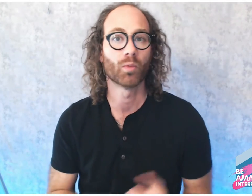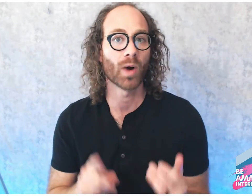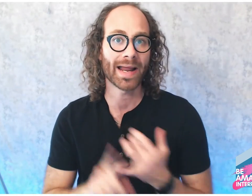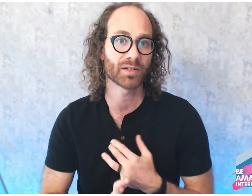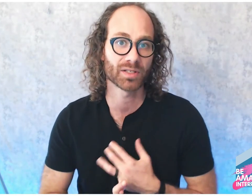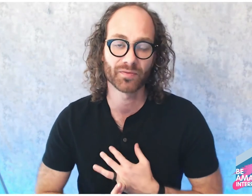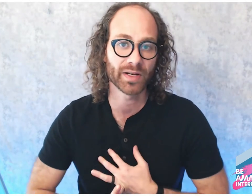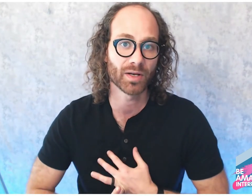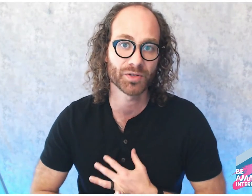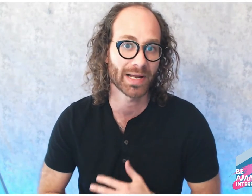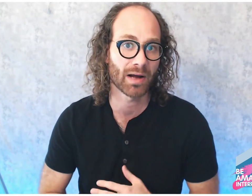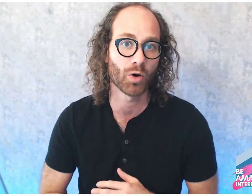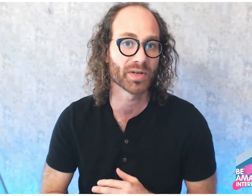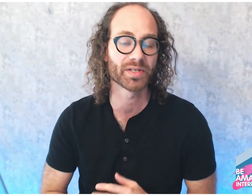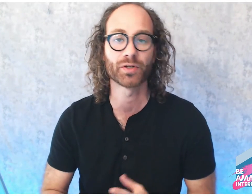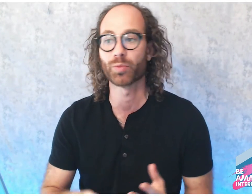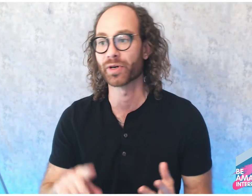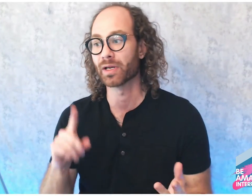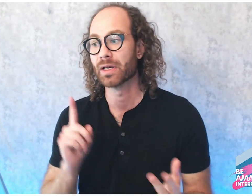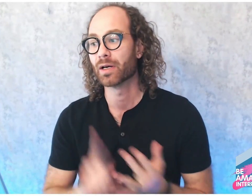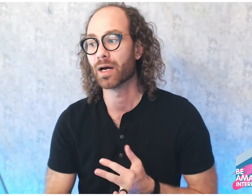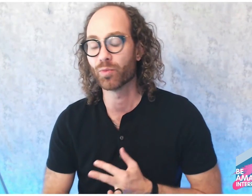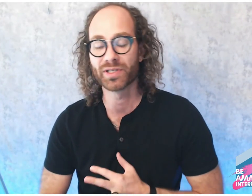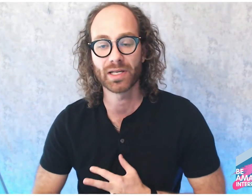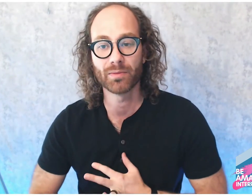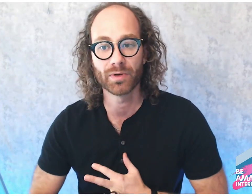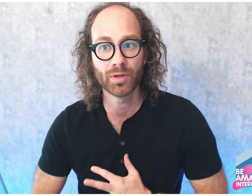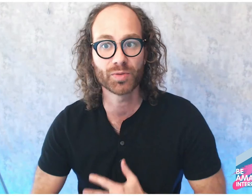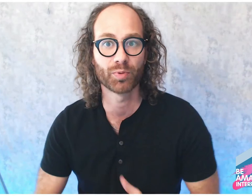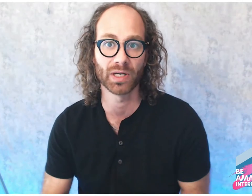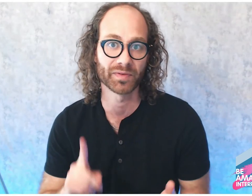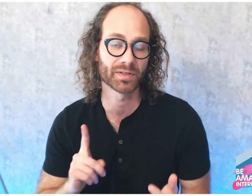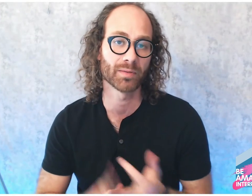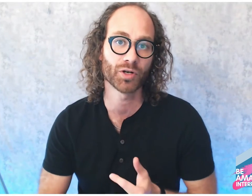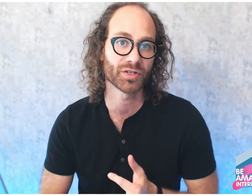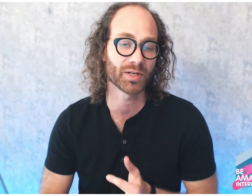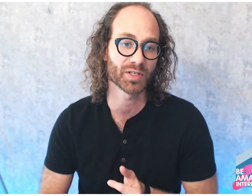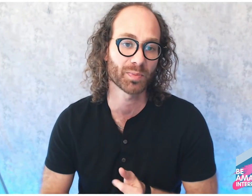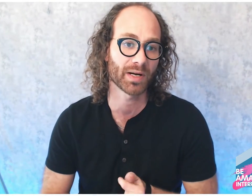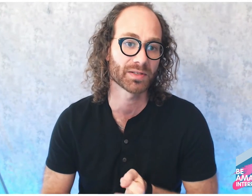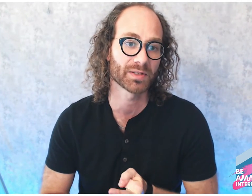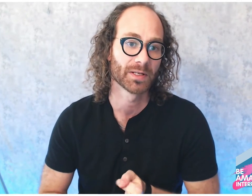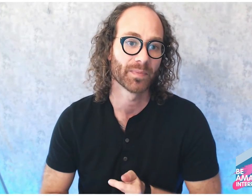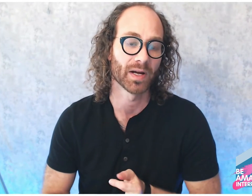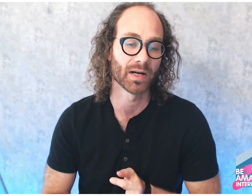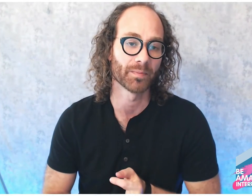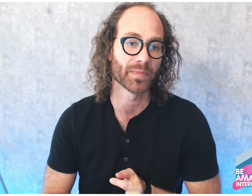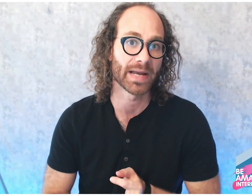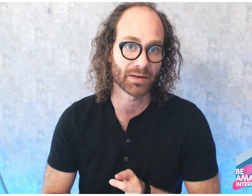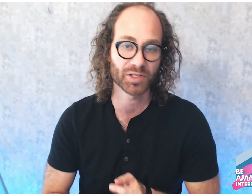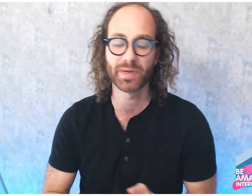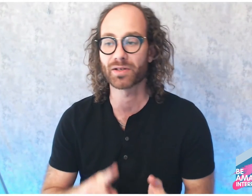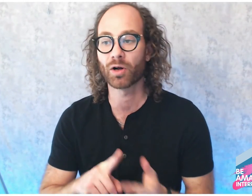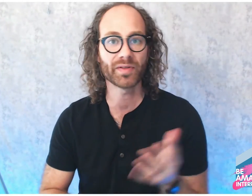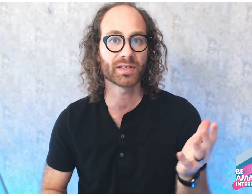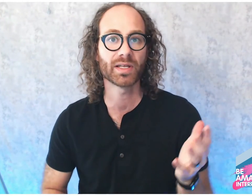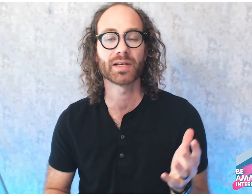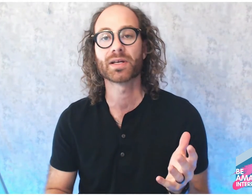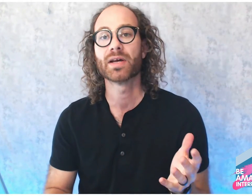House videos are now always interpreted. We see news briefs, emergency response announcements, all of these things that are